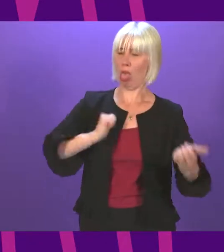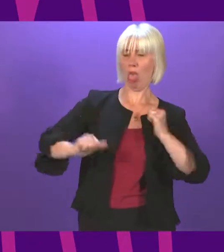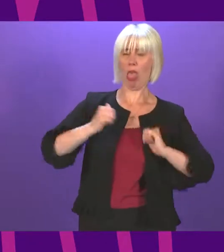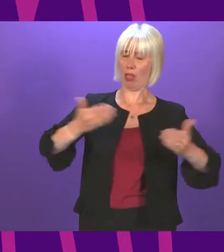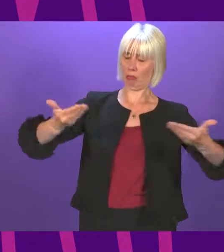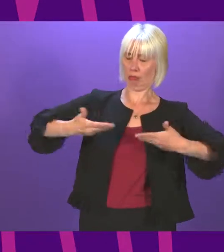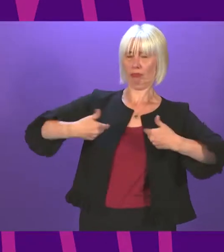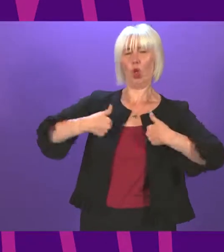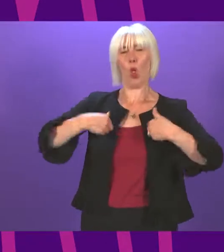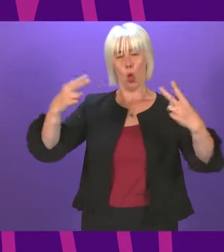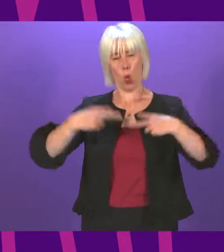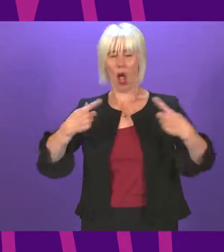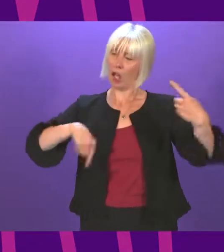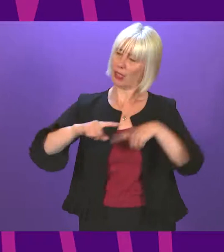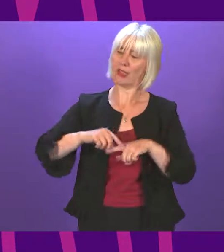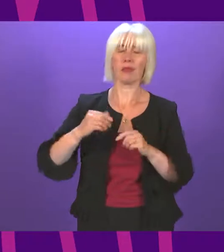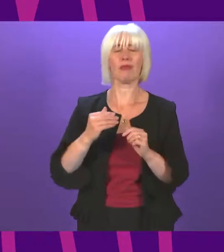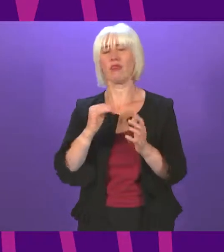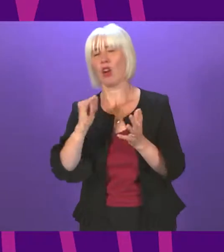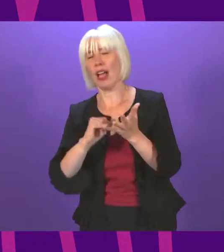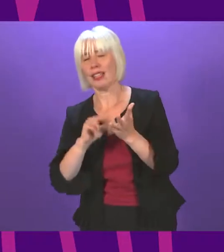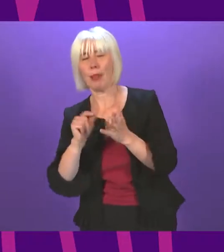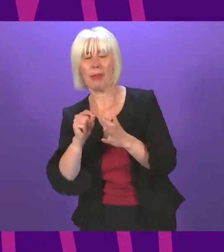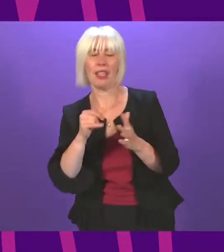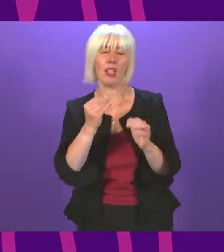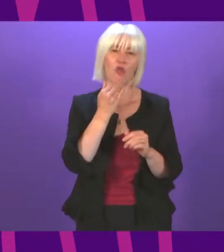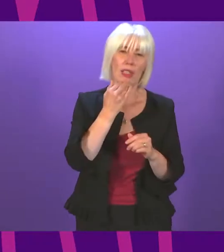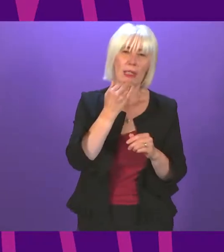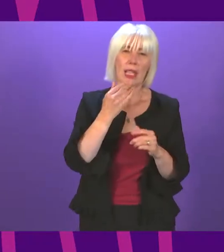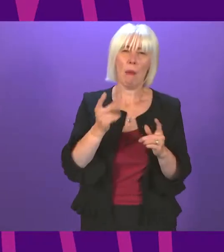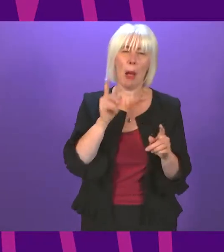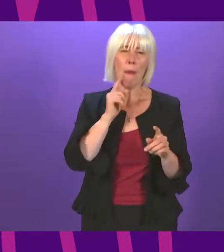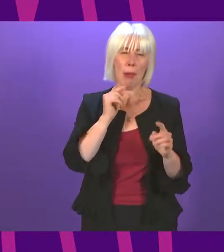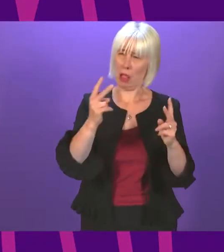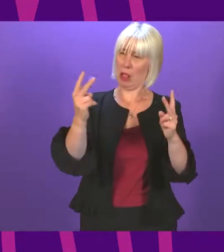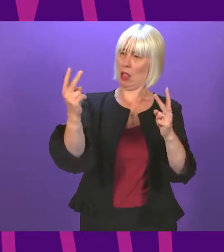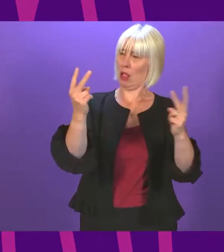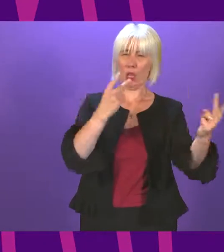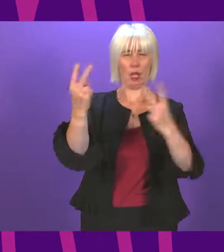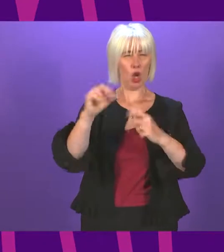it delivers for the people of Scotland. After 15 years, the people of Scotland deserve better.